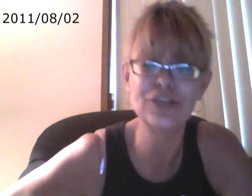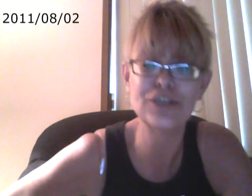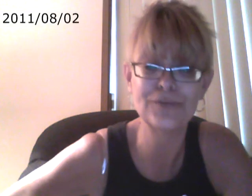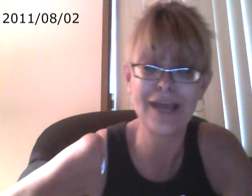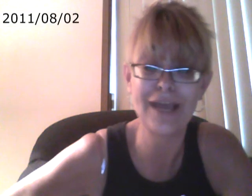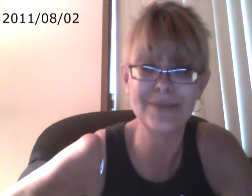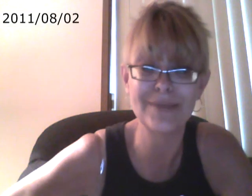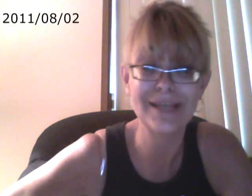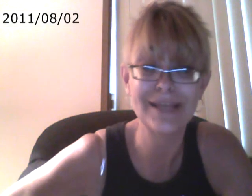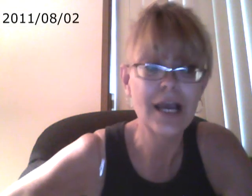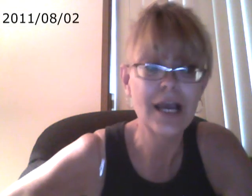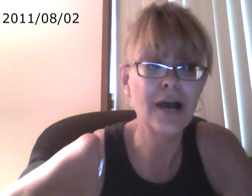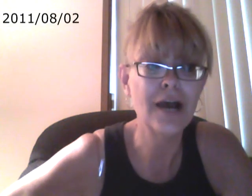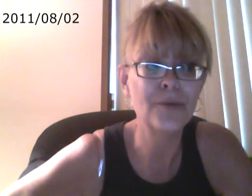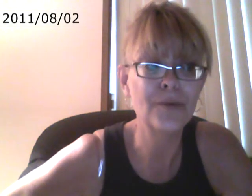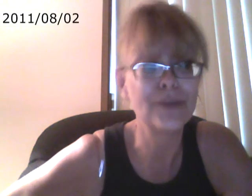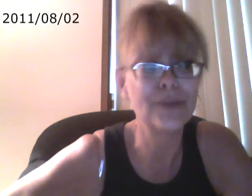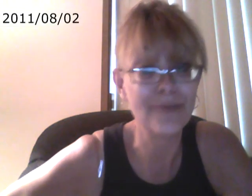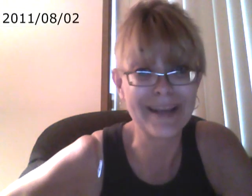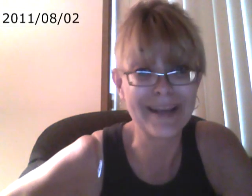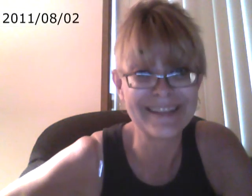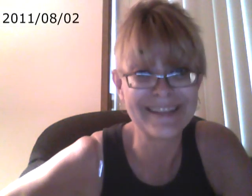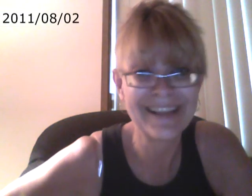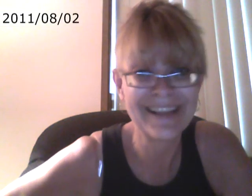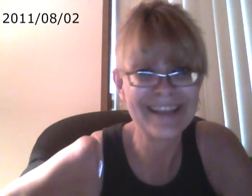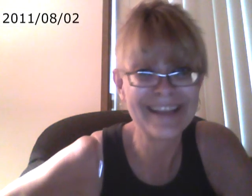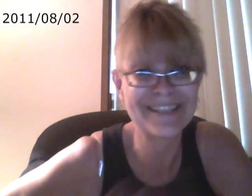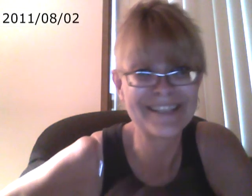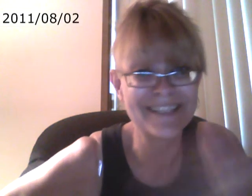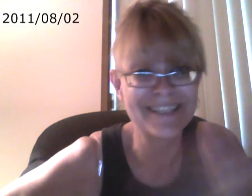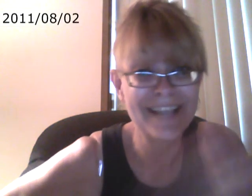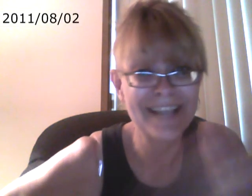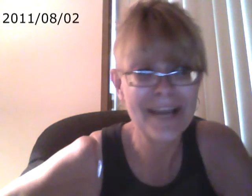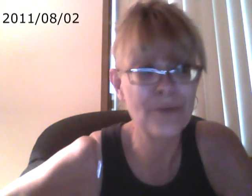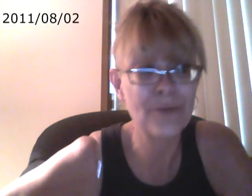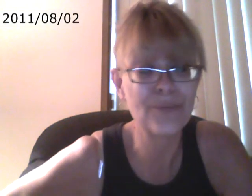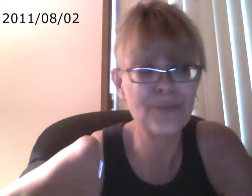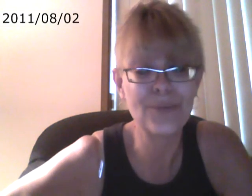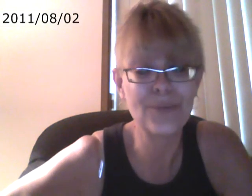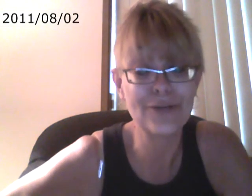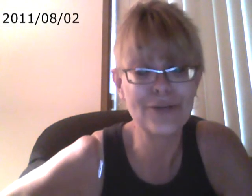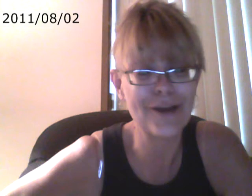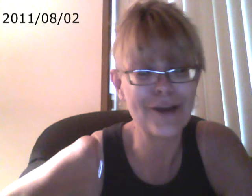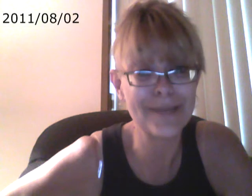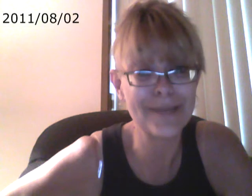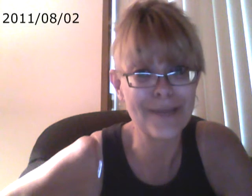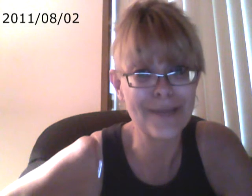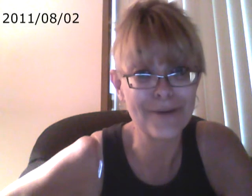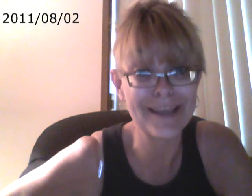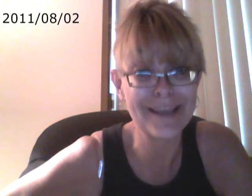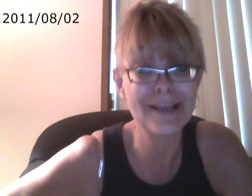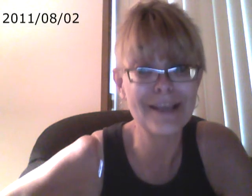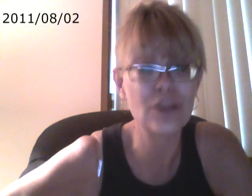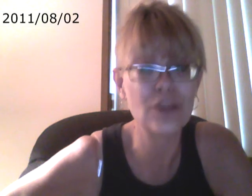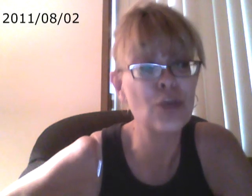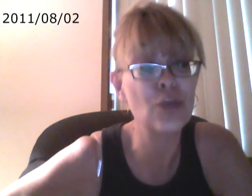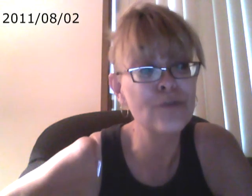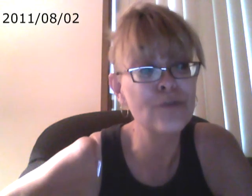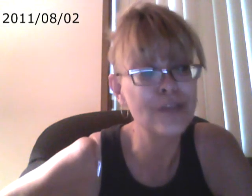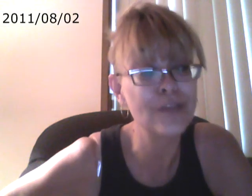would happen, um, without money. It's just, we don't know how to make that work. That in order for that to